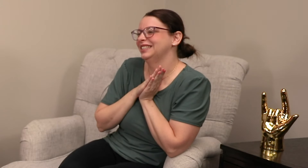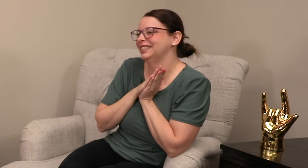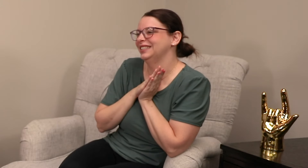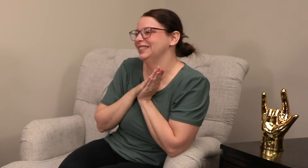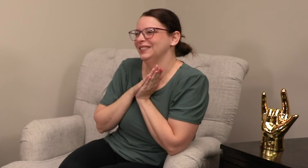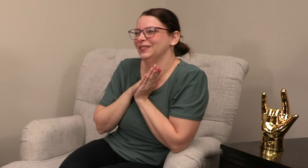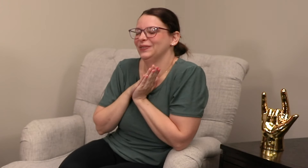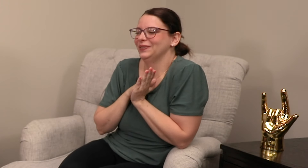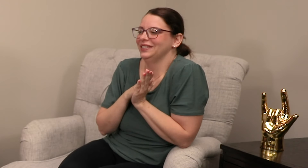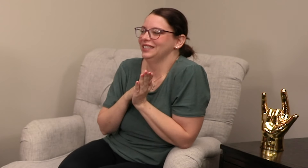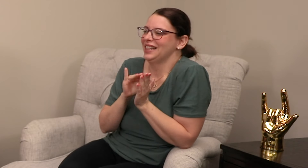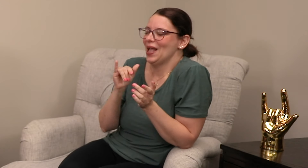wrong.